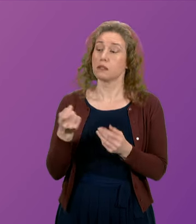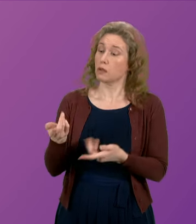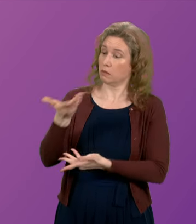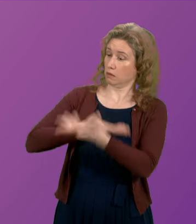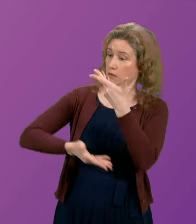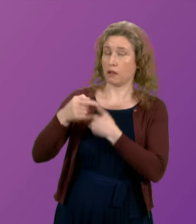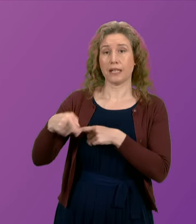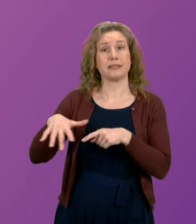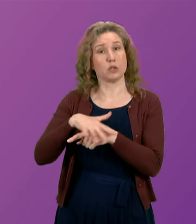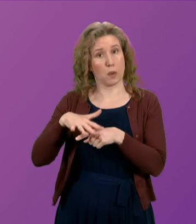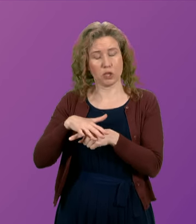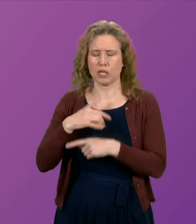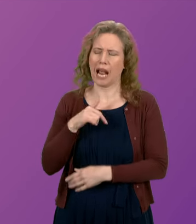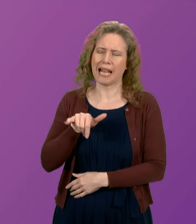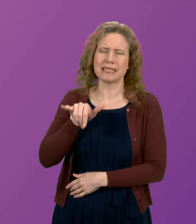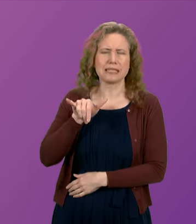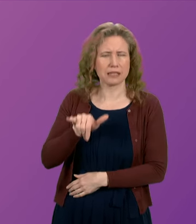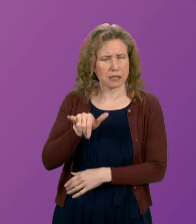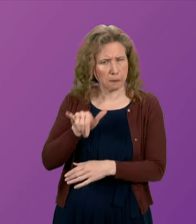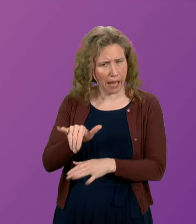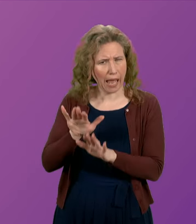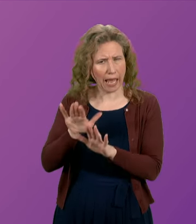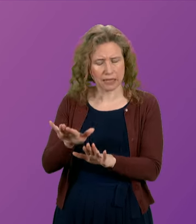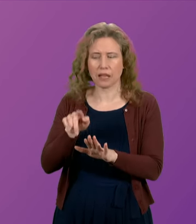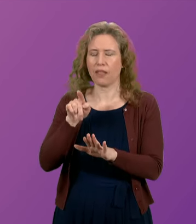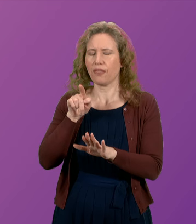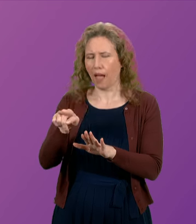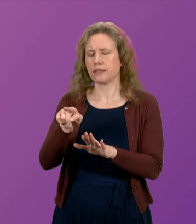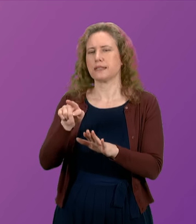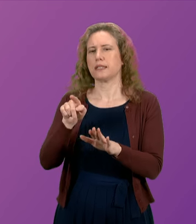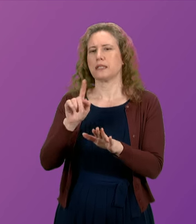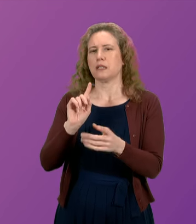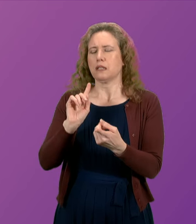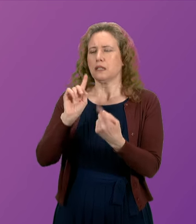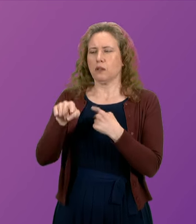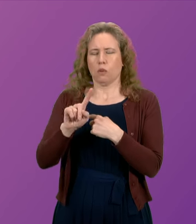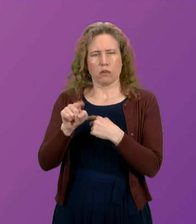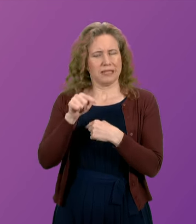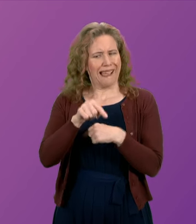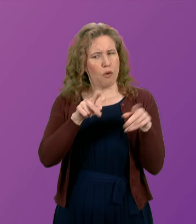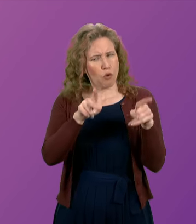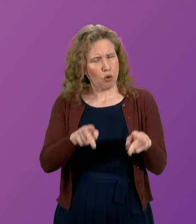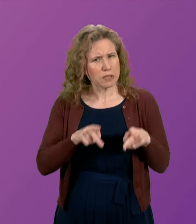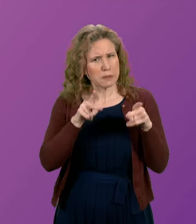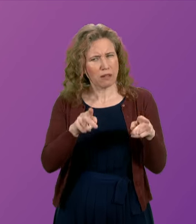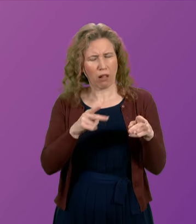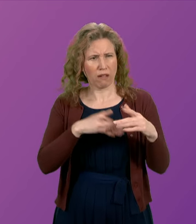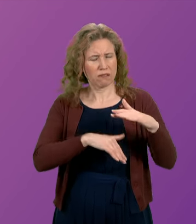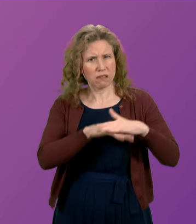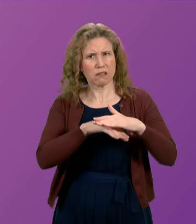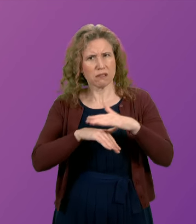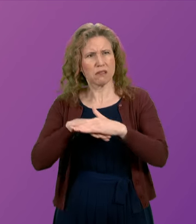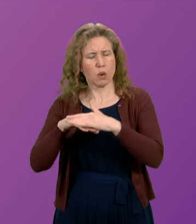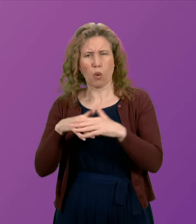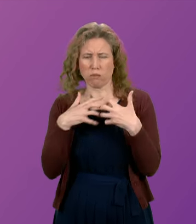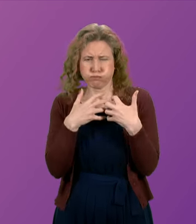just recounted, I suspect, is addressed by the fact that our hospitals are operating at such a level